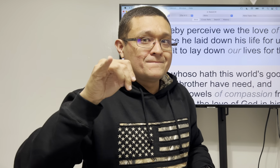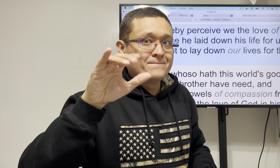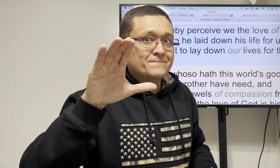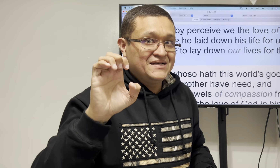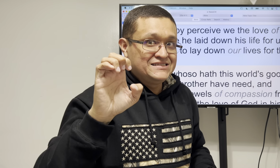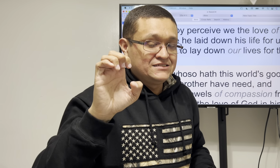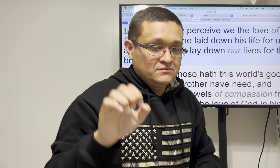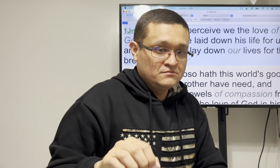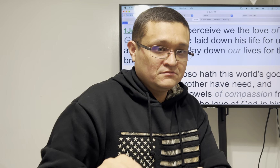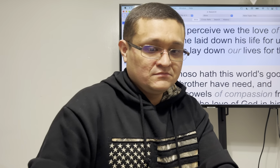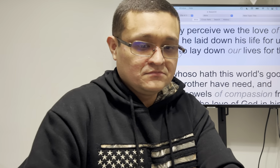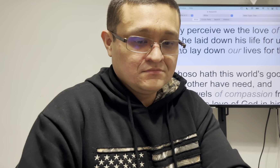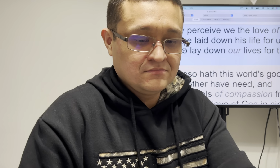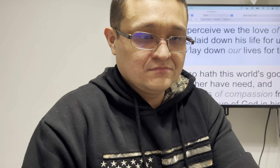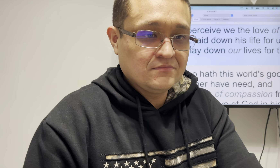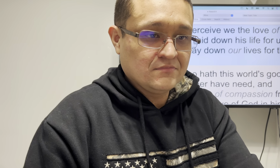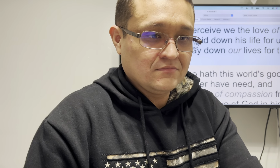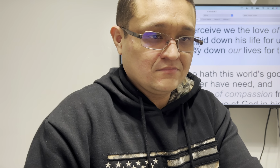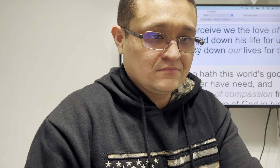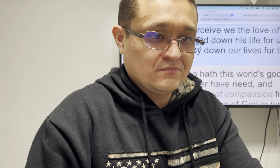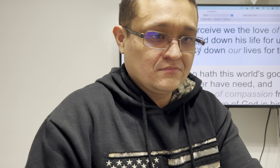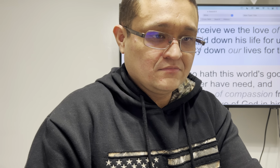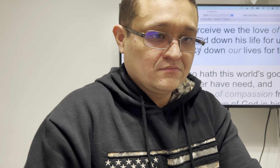so here's another piece we're going to go to